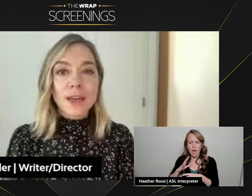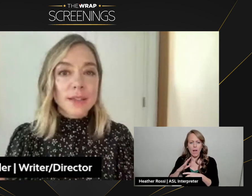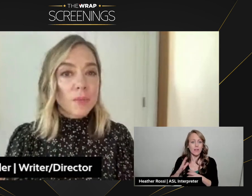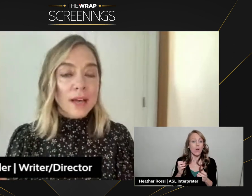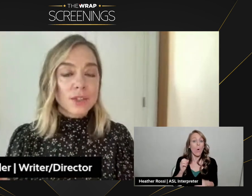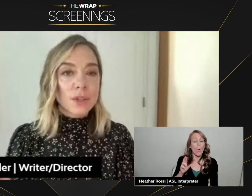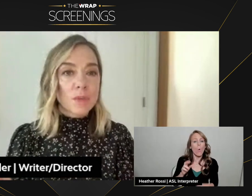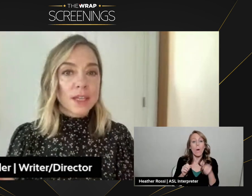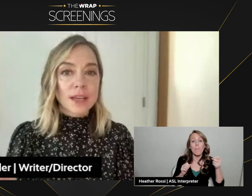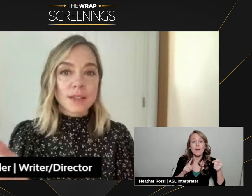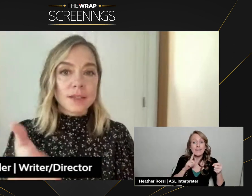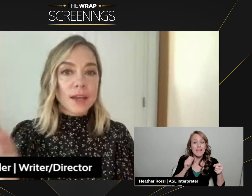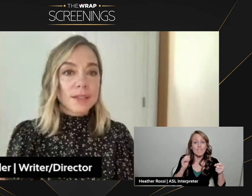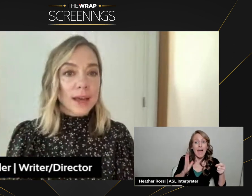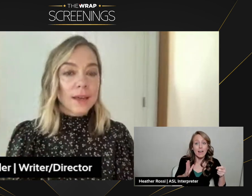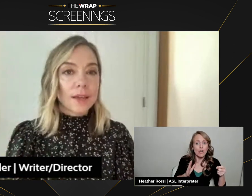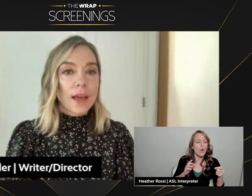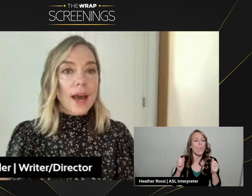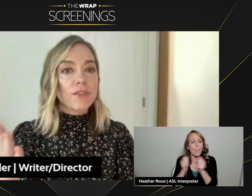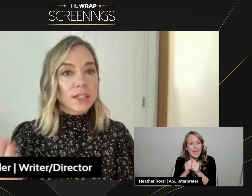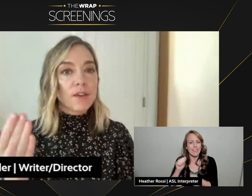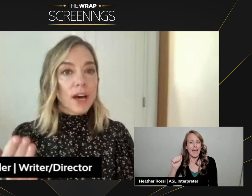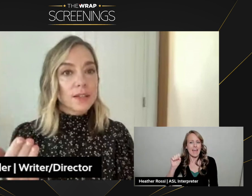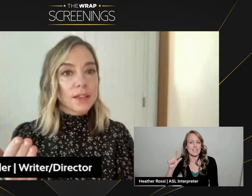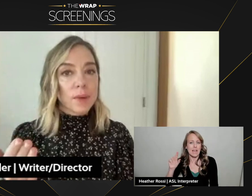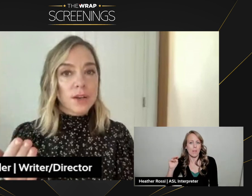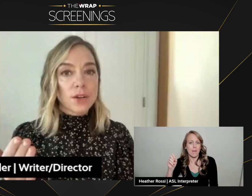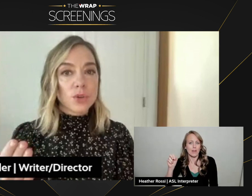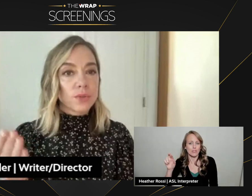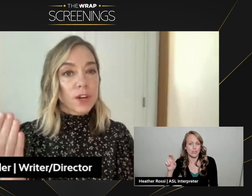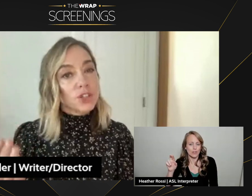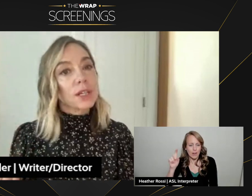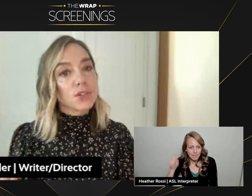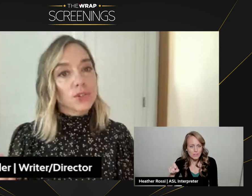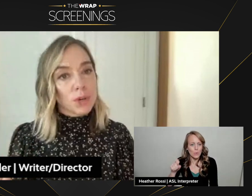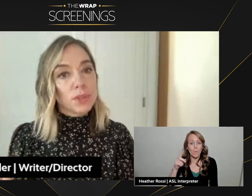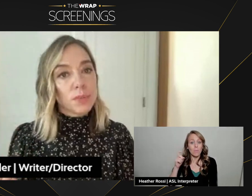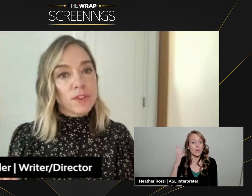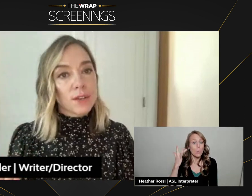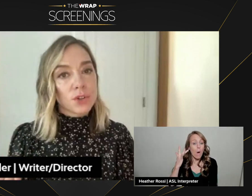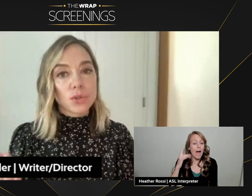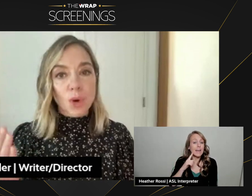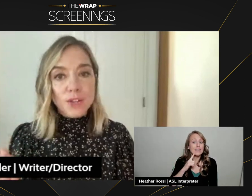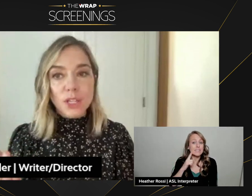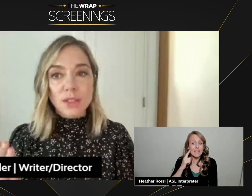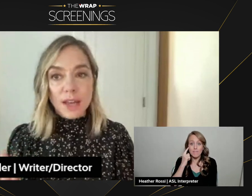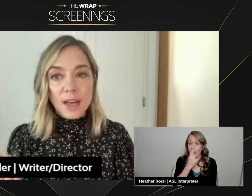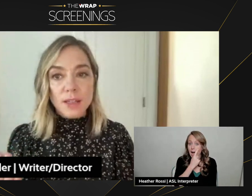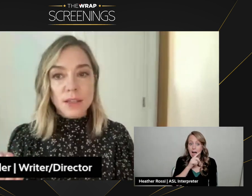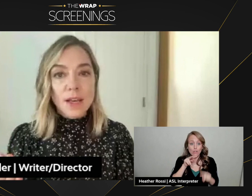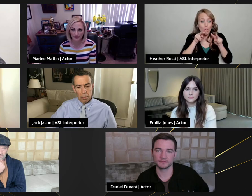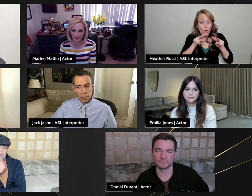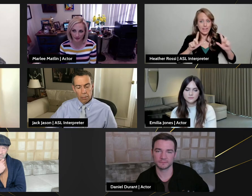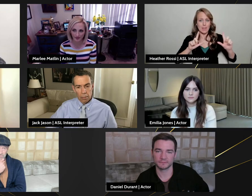without an ASL master there, because as these guys said, having deaf eyes at the monitor, who's functioning as your script supervisor, who's watching the